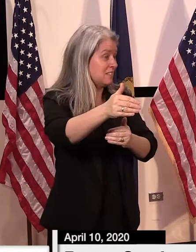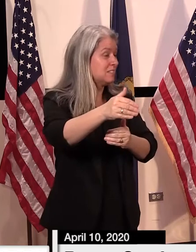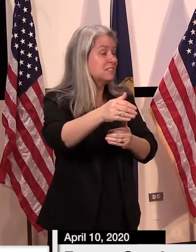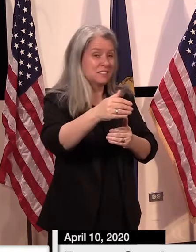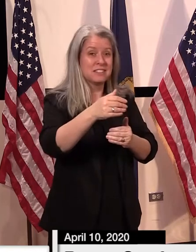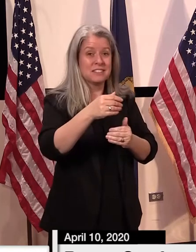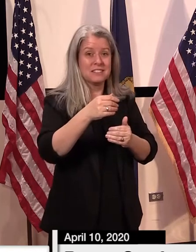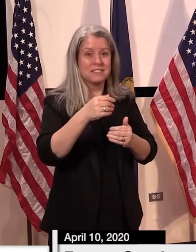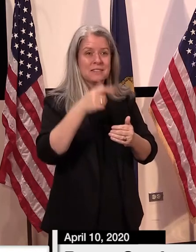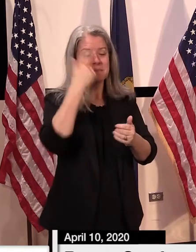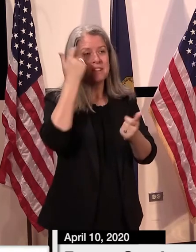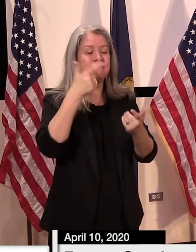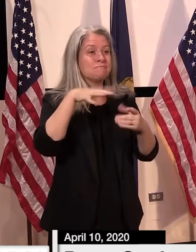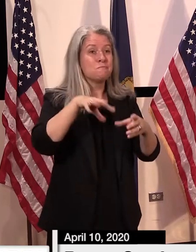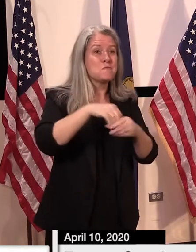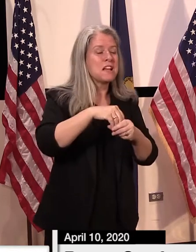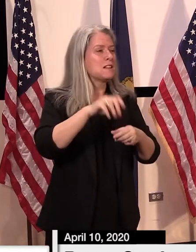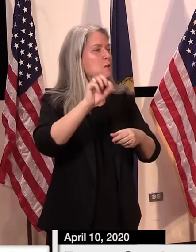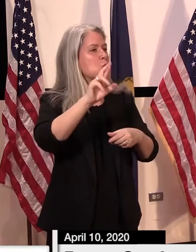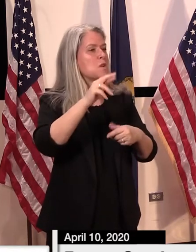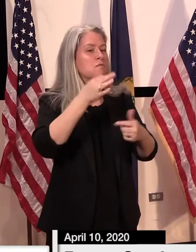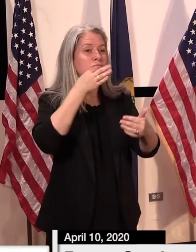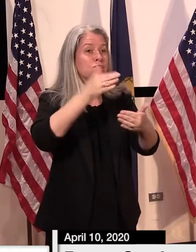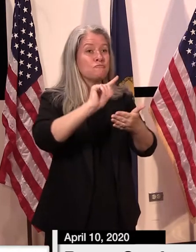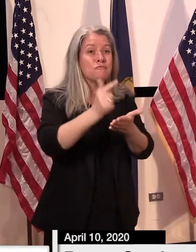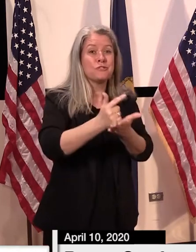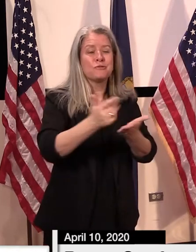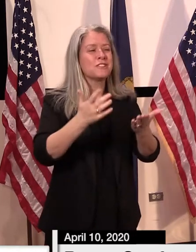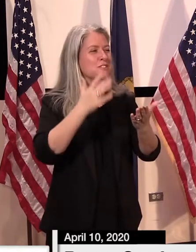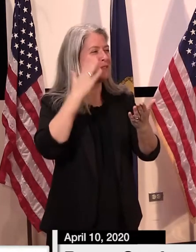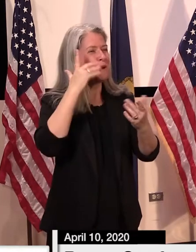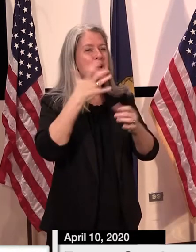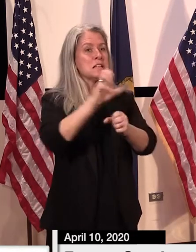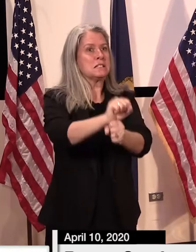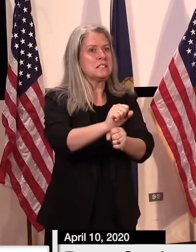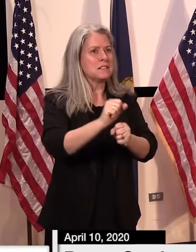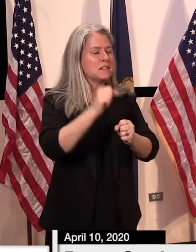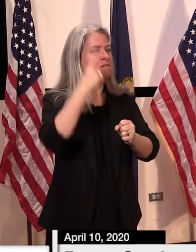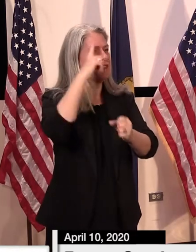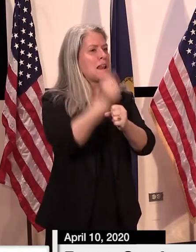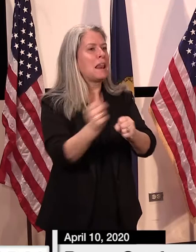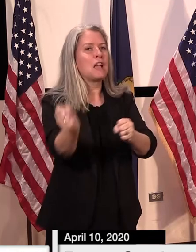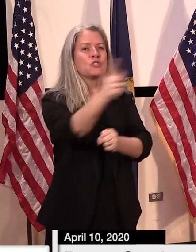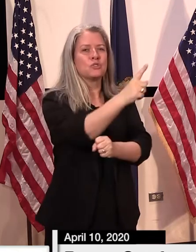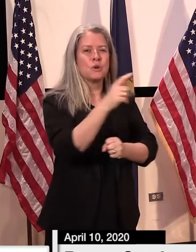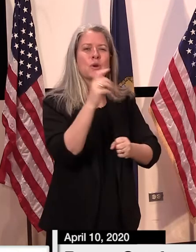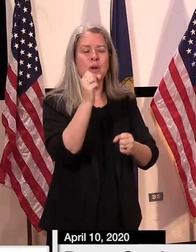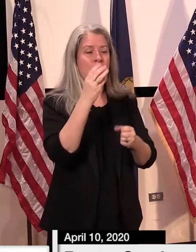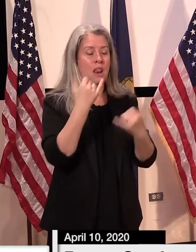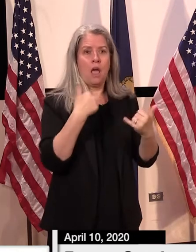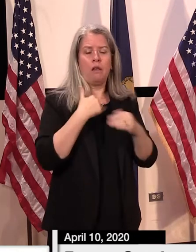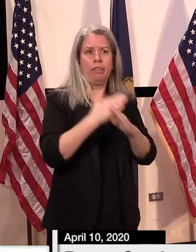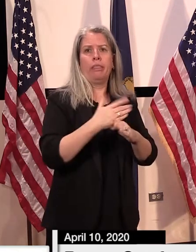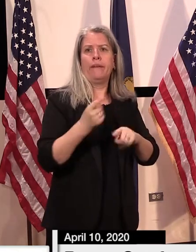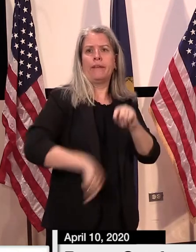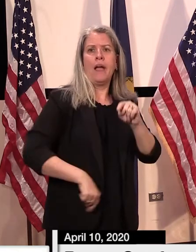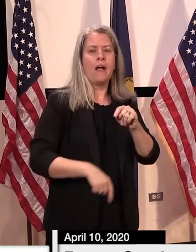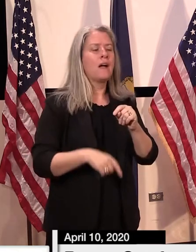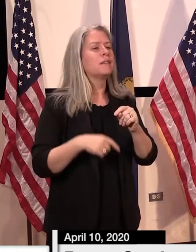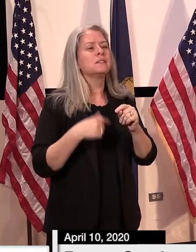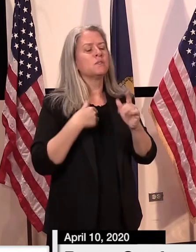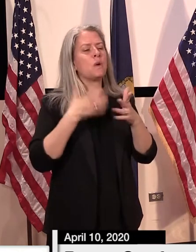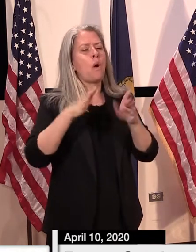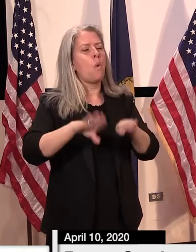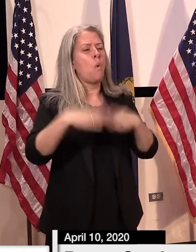a significant event, whether it's a wedding or a graduation or some other event. So we wanted to make sure that we provided for